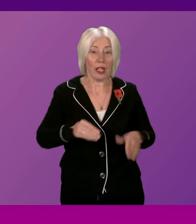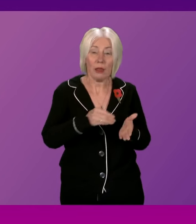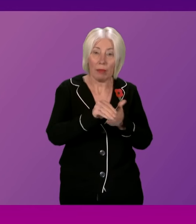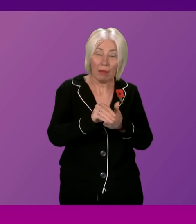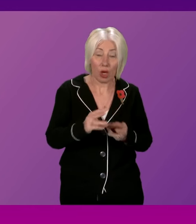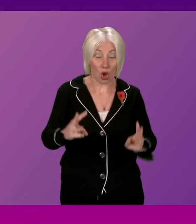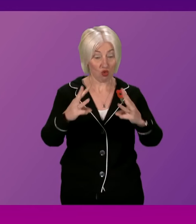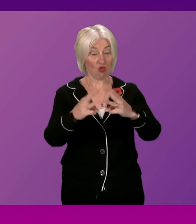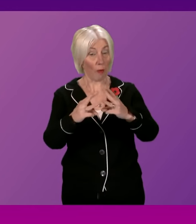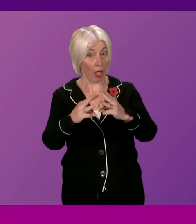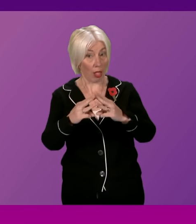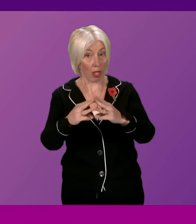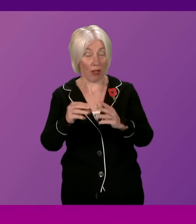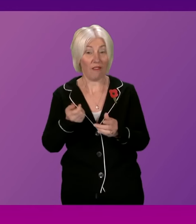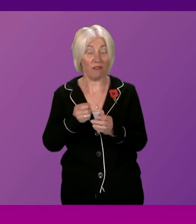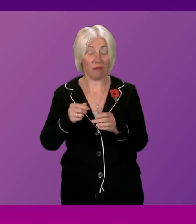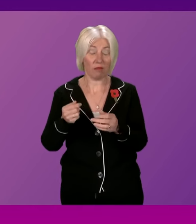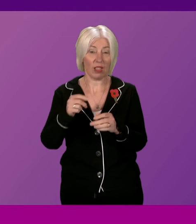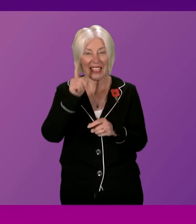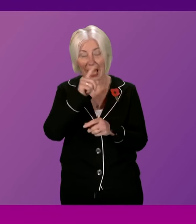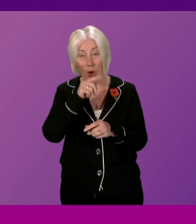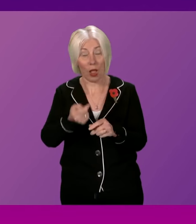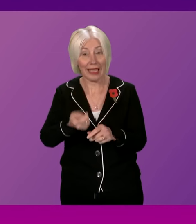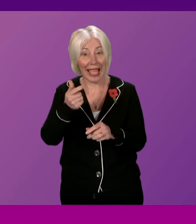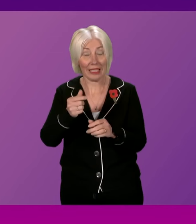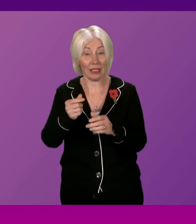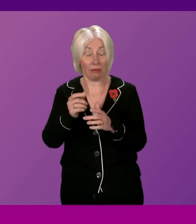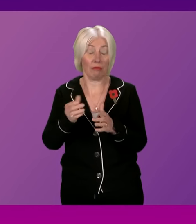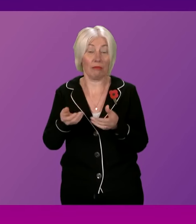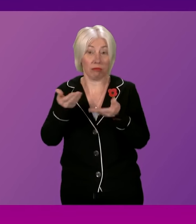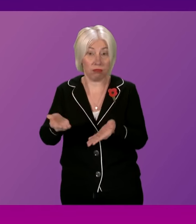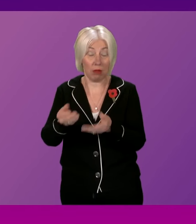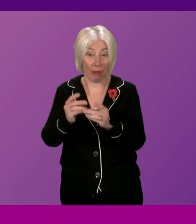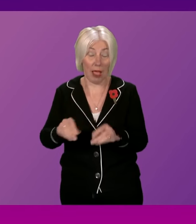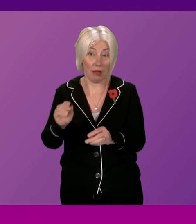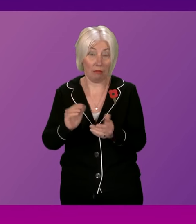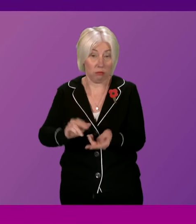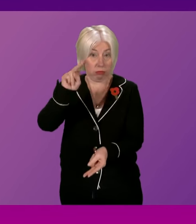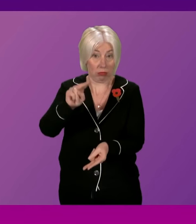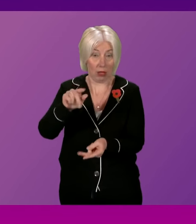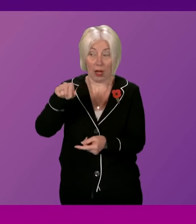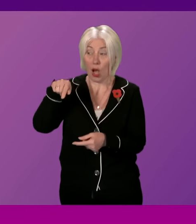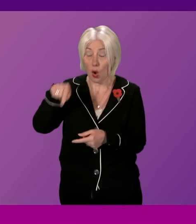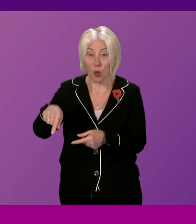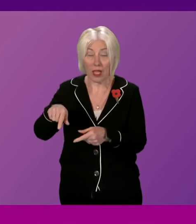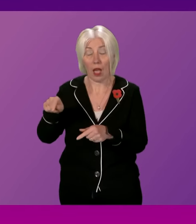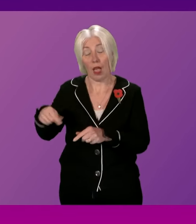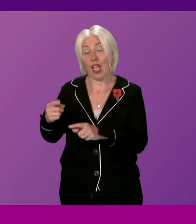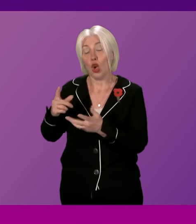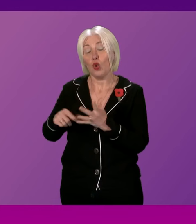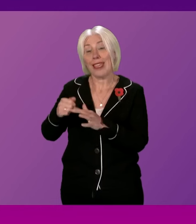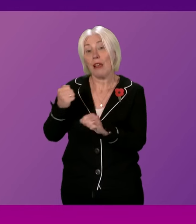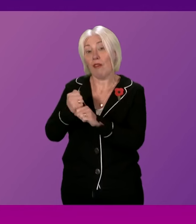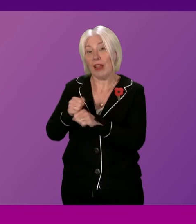fuel and security fund to £30 million. While Westminster governments sign up to prolonged austerity, this Government will continue to use every